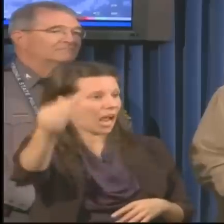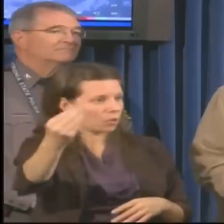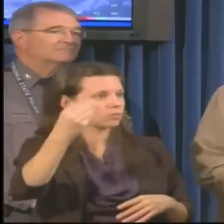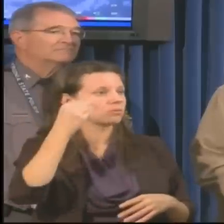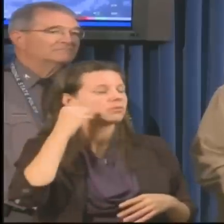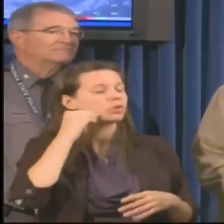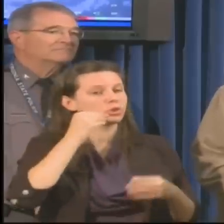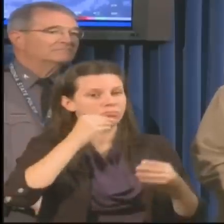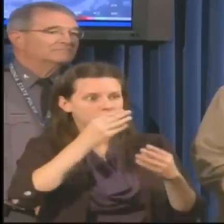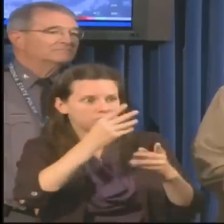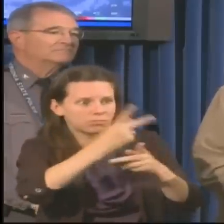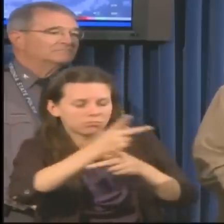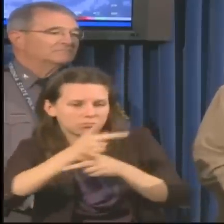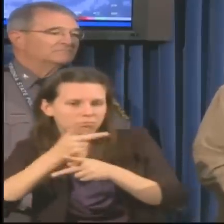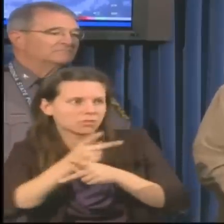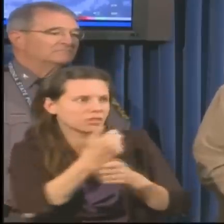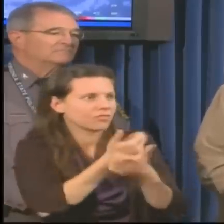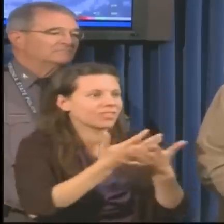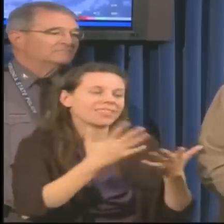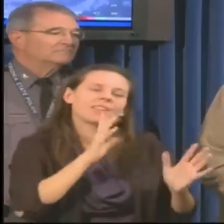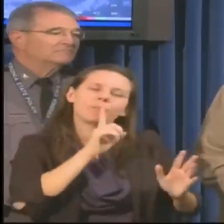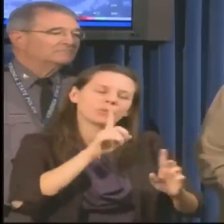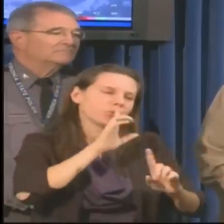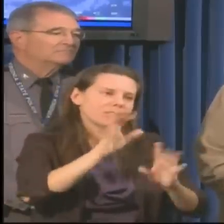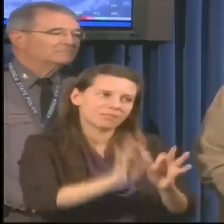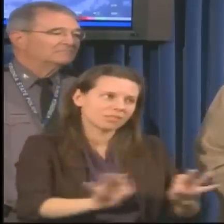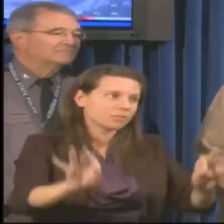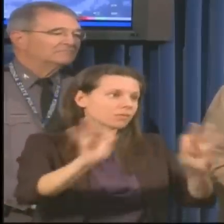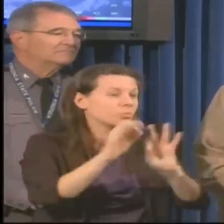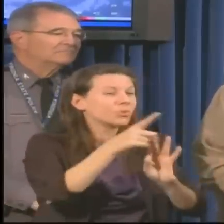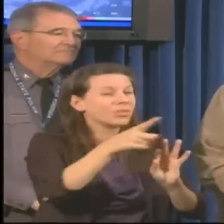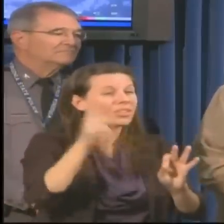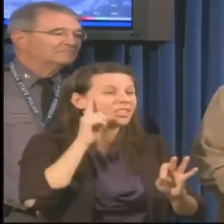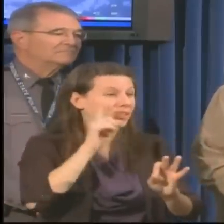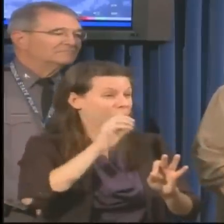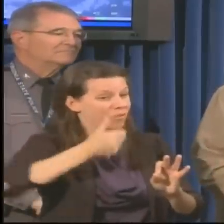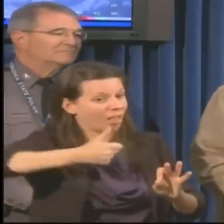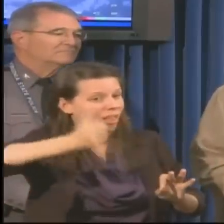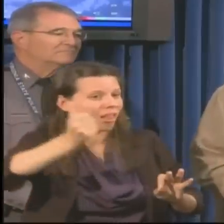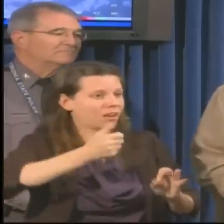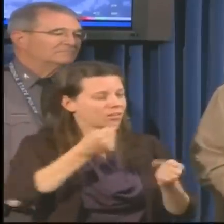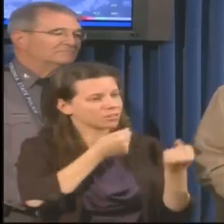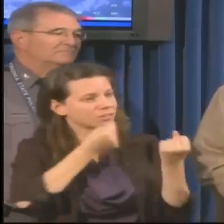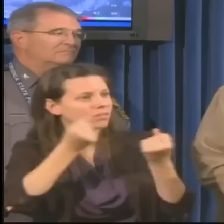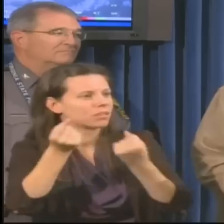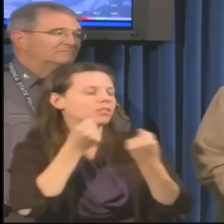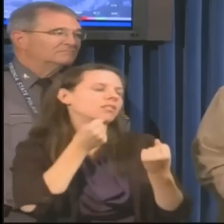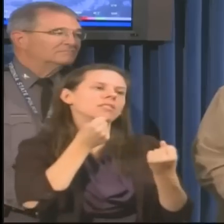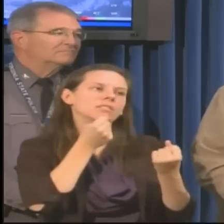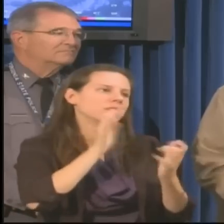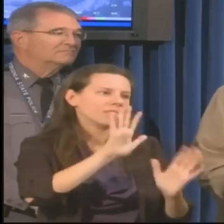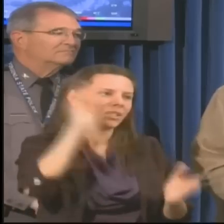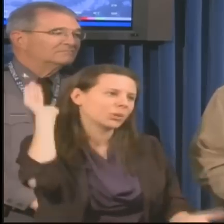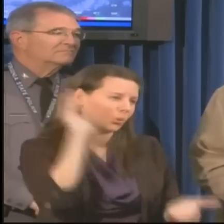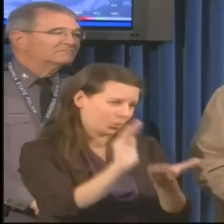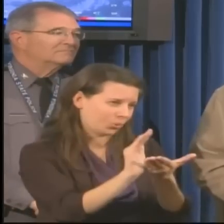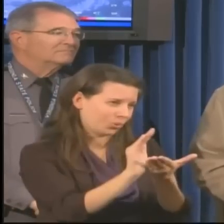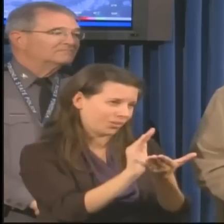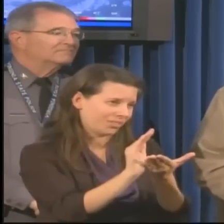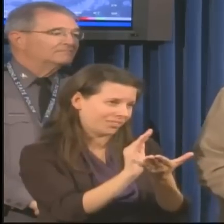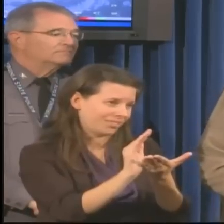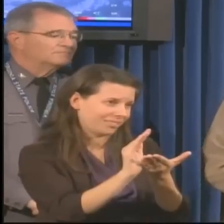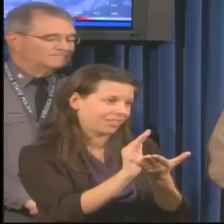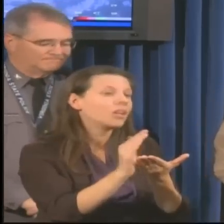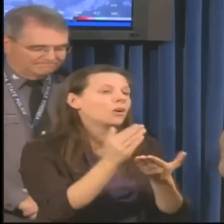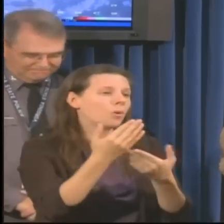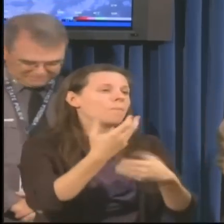And I urge you, again, to limit your travels because if you're not out there, it's easier for us to make the roads safe for you.